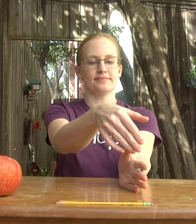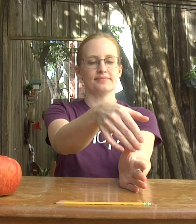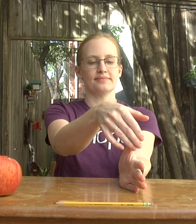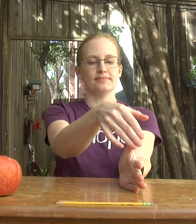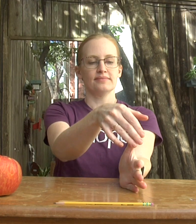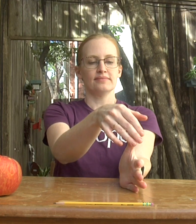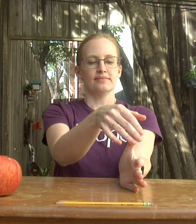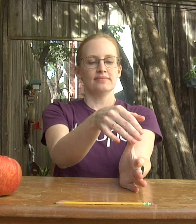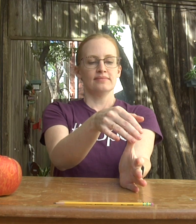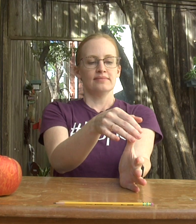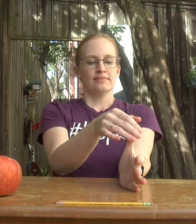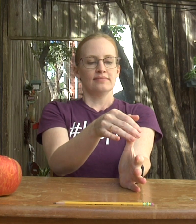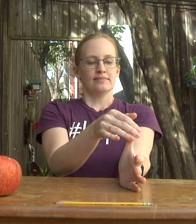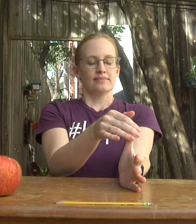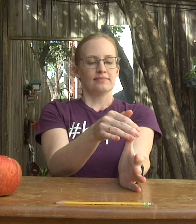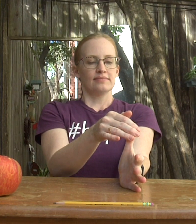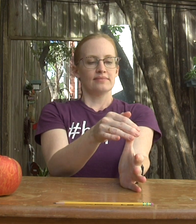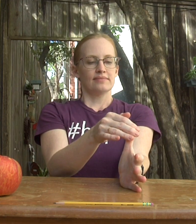You should feel a stretch here, but it shouldn't hurt.